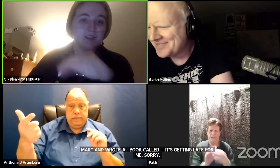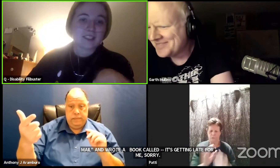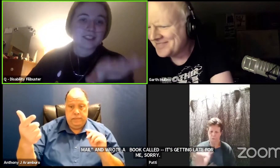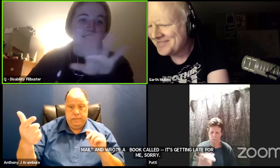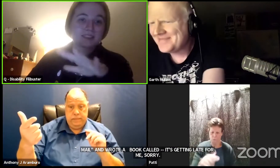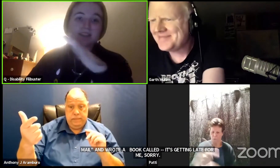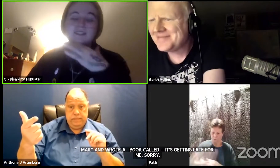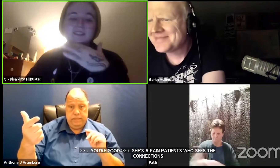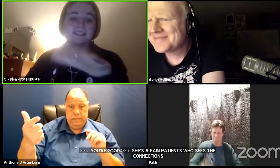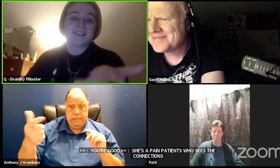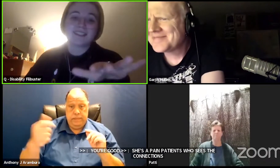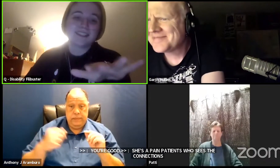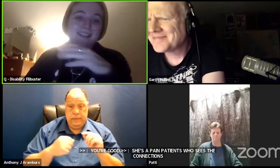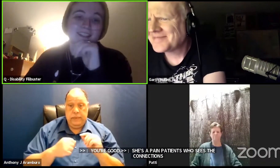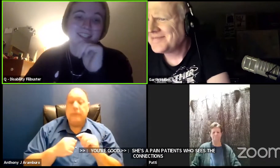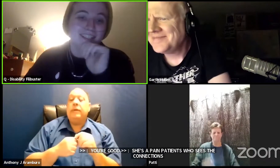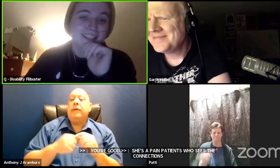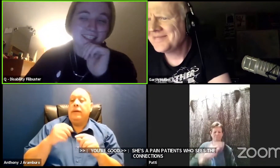also like